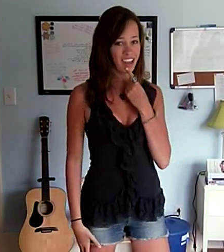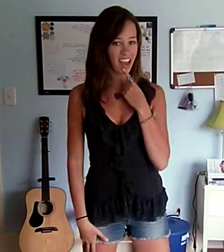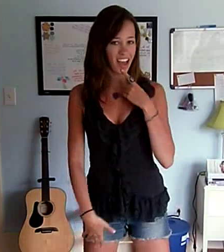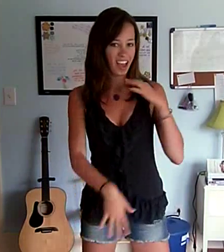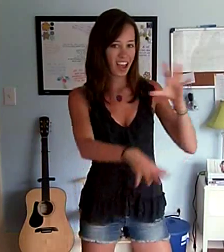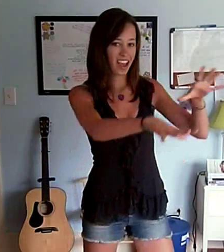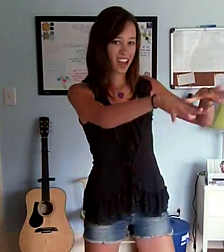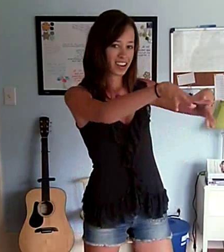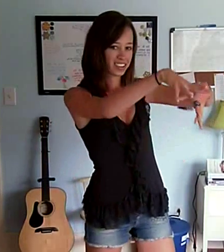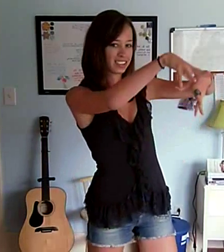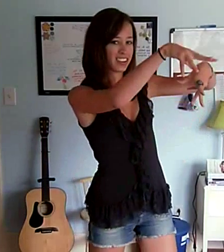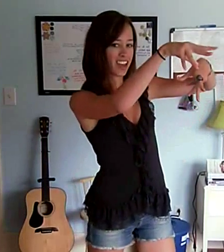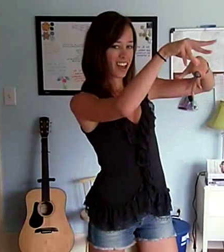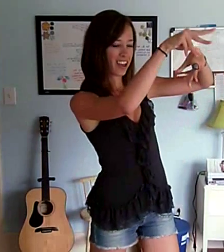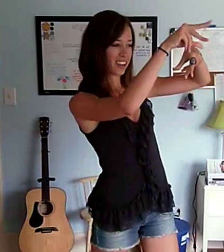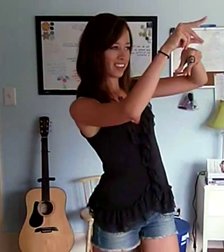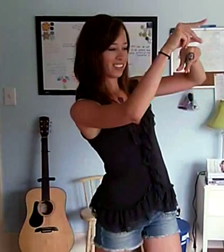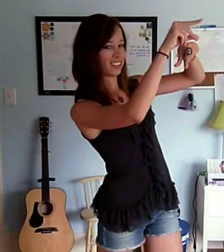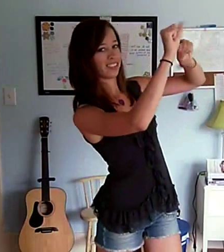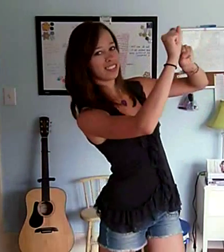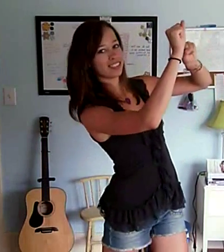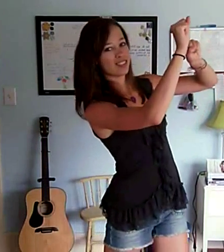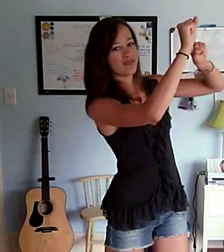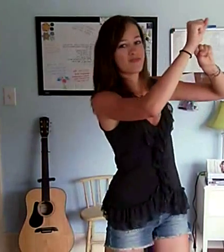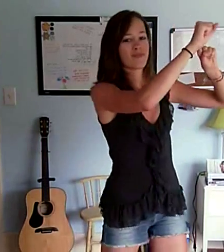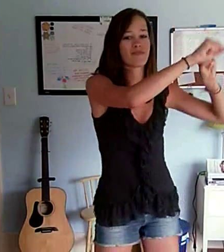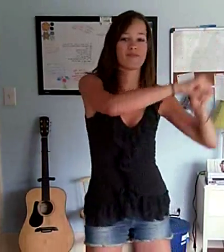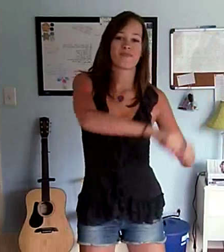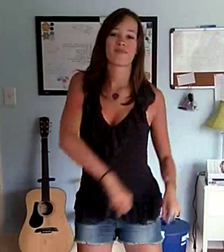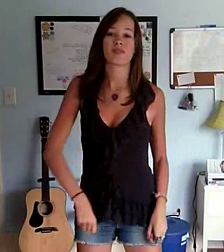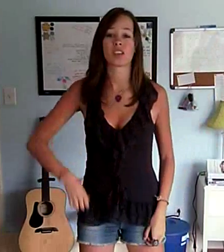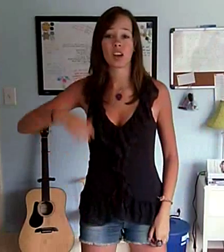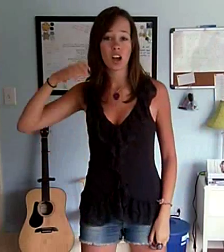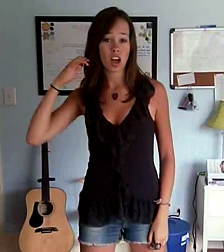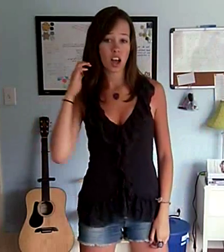say yes I'm